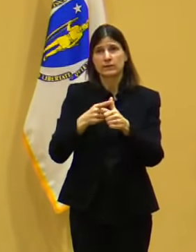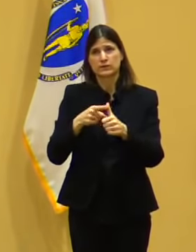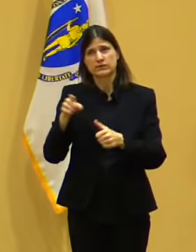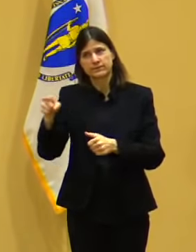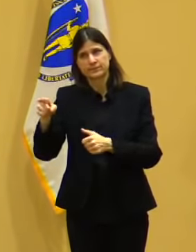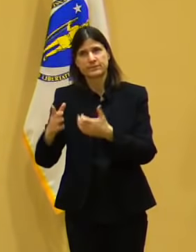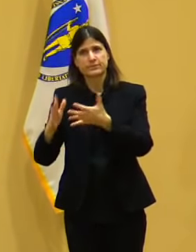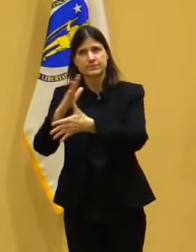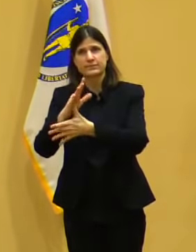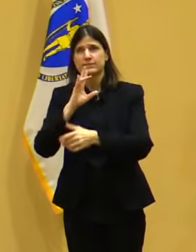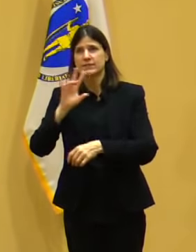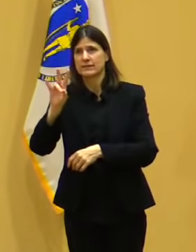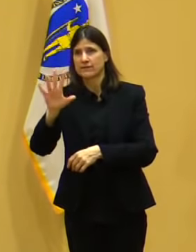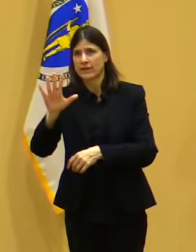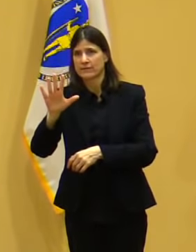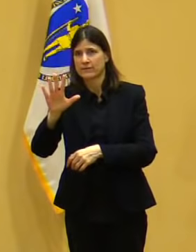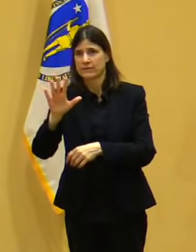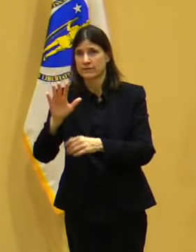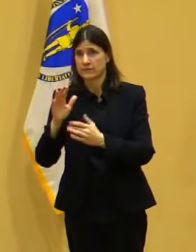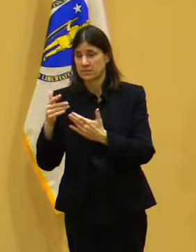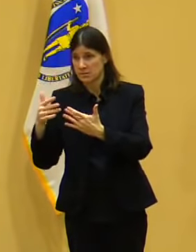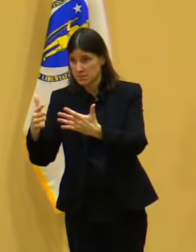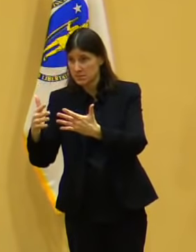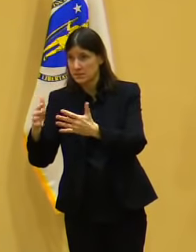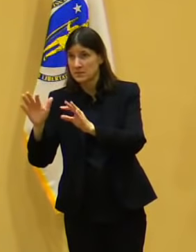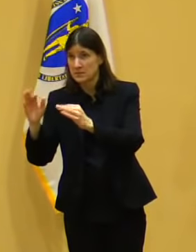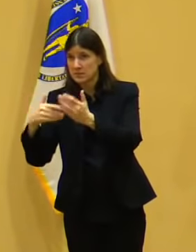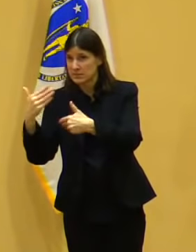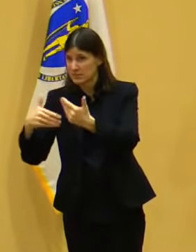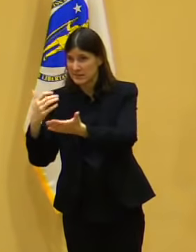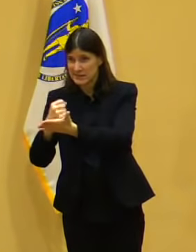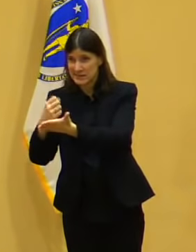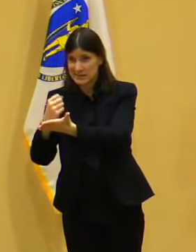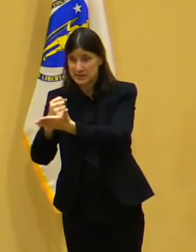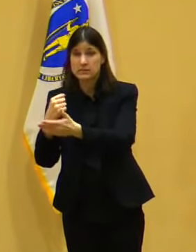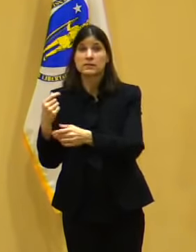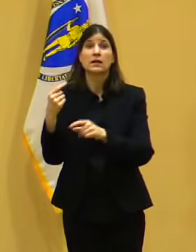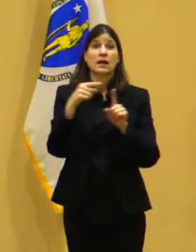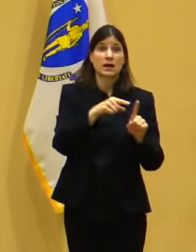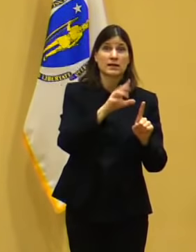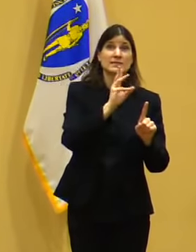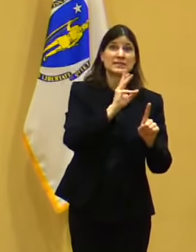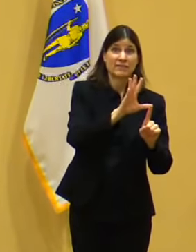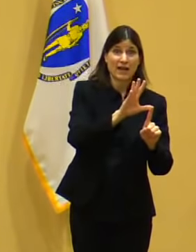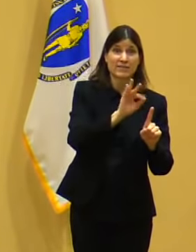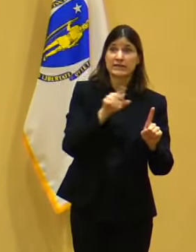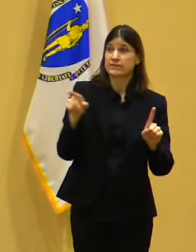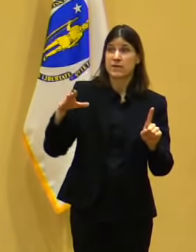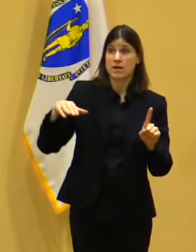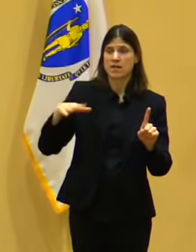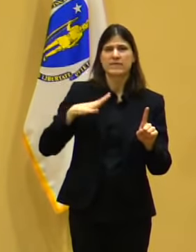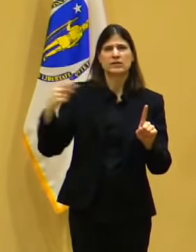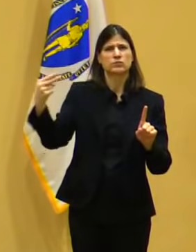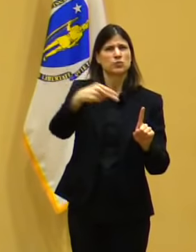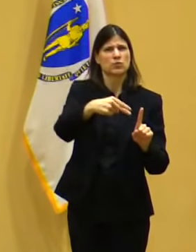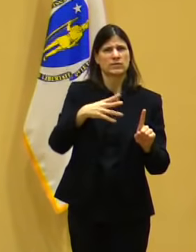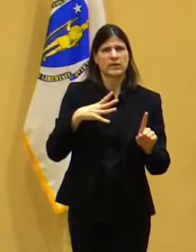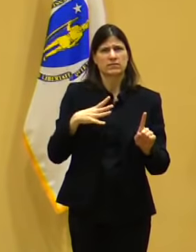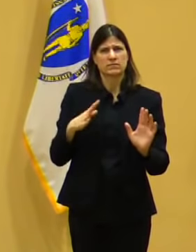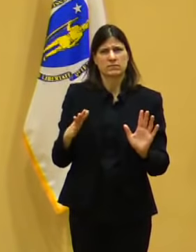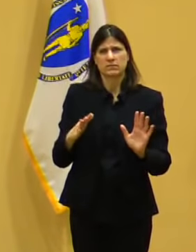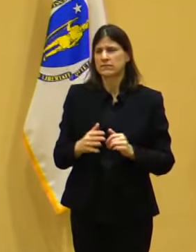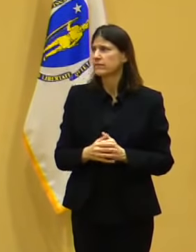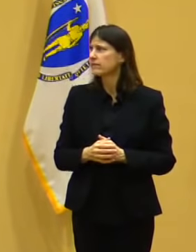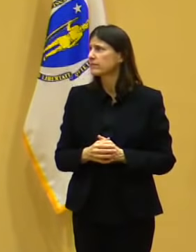get vaccinated. You know, I'm going back to where I started. The data on the over 75 population, life or